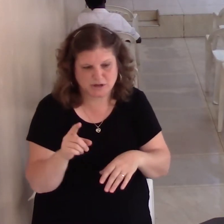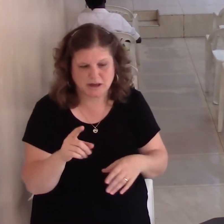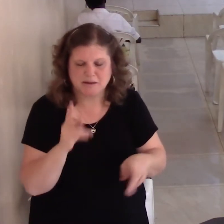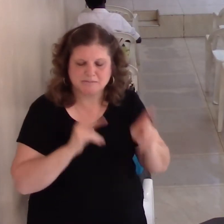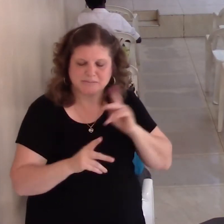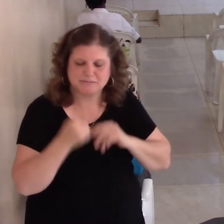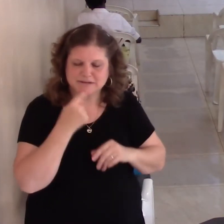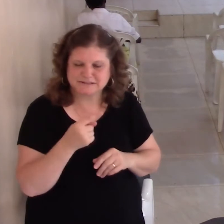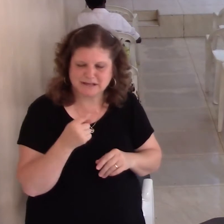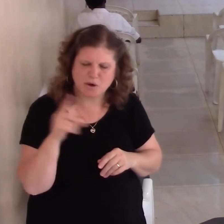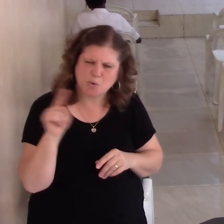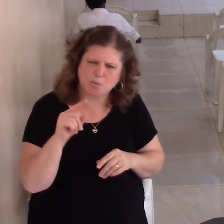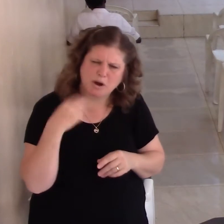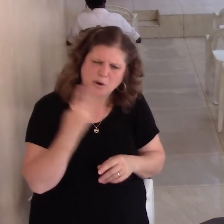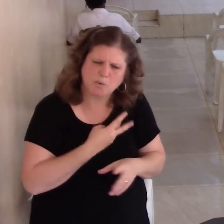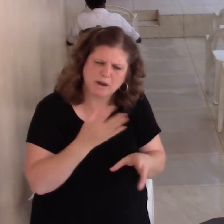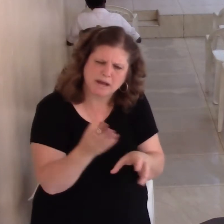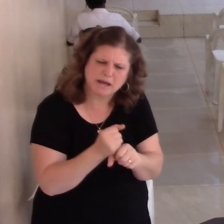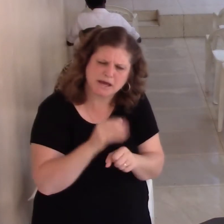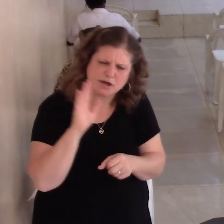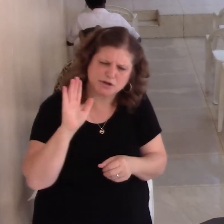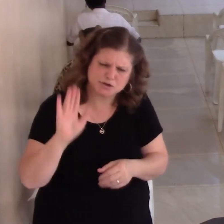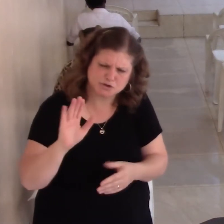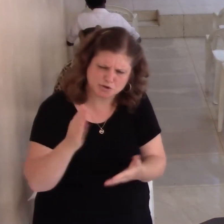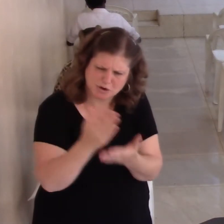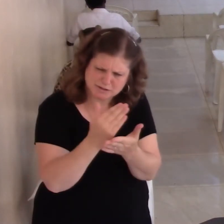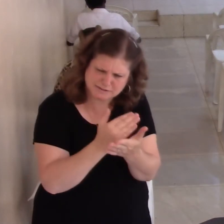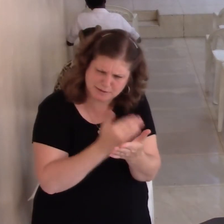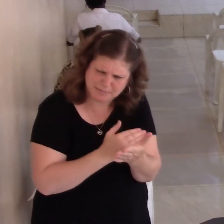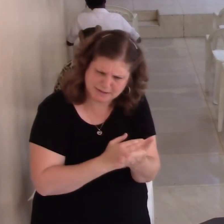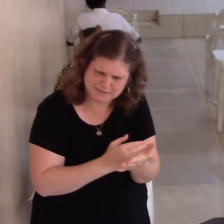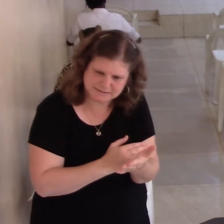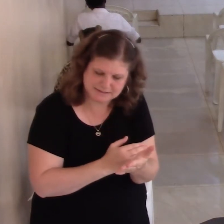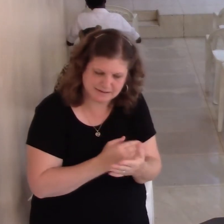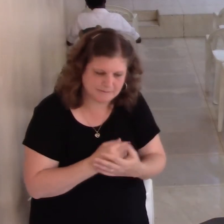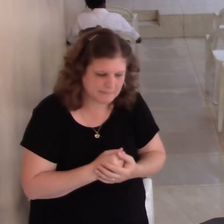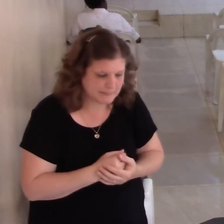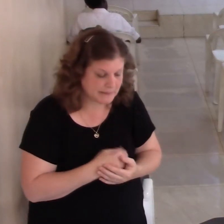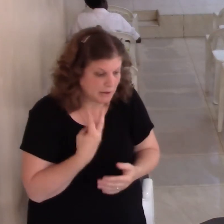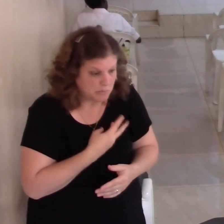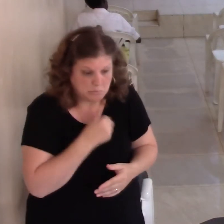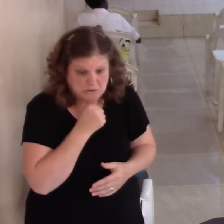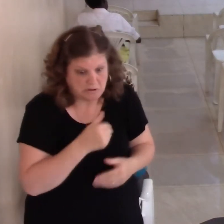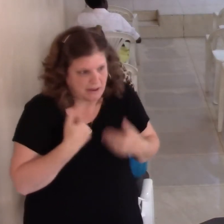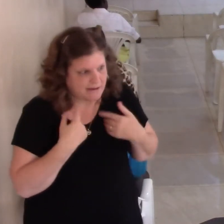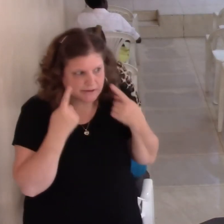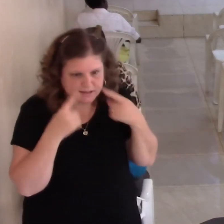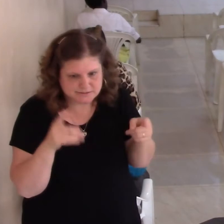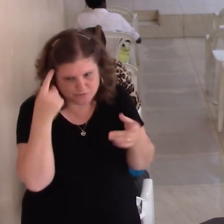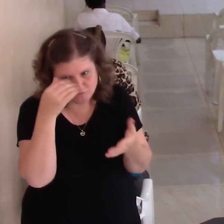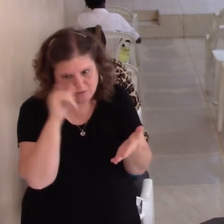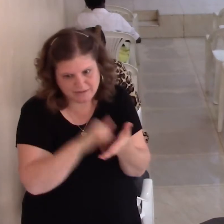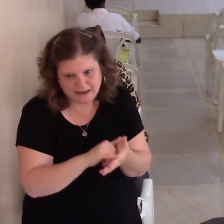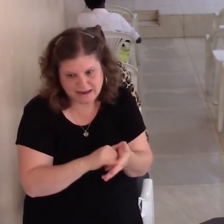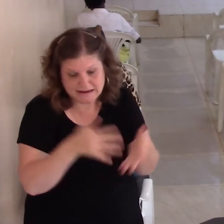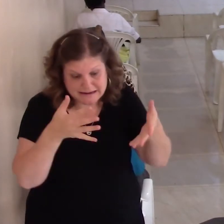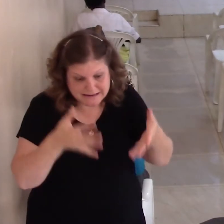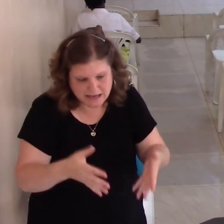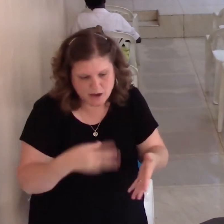your messages? And we have no answer for that. Now we are thankful that during